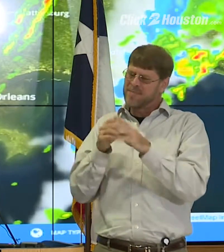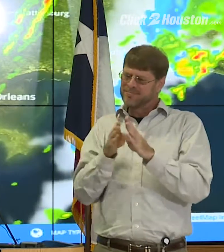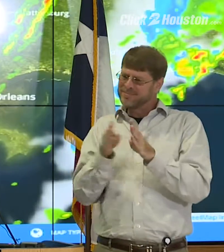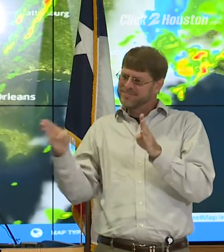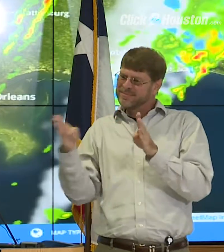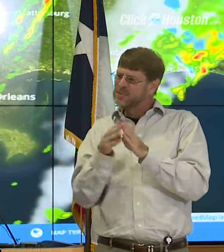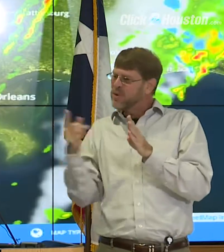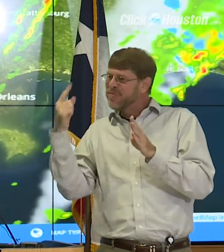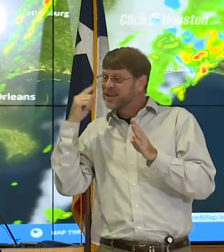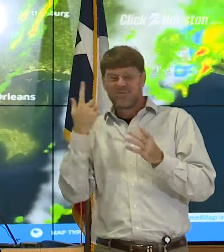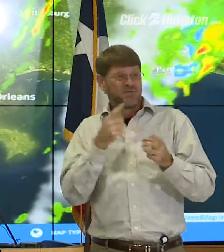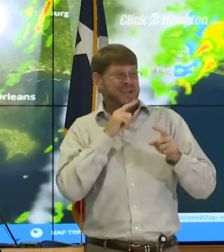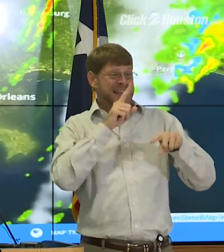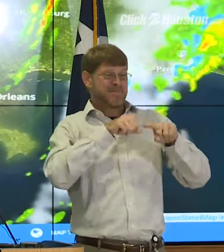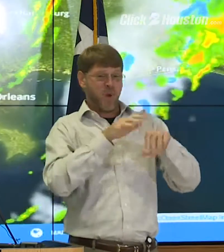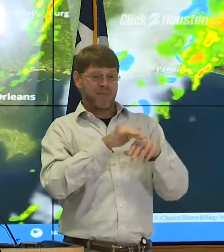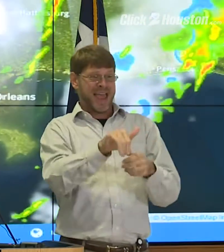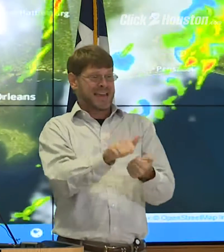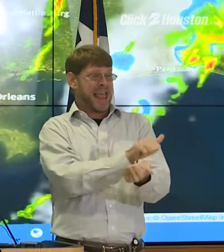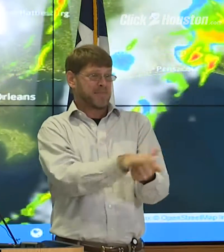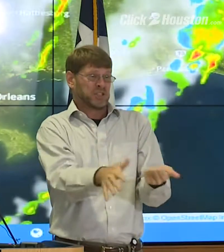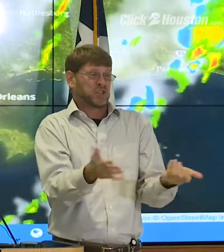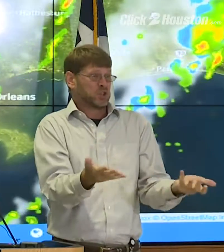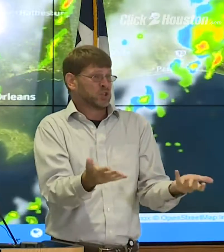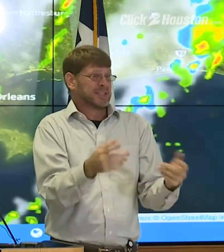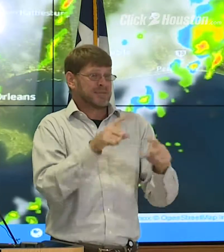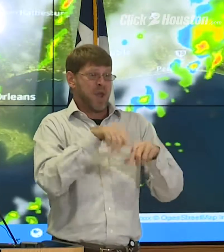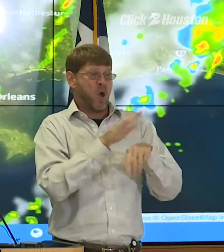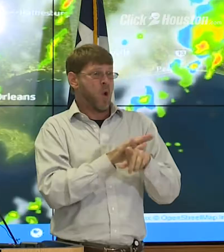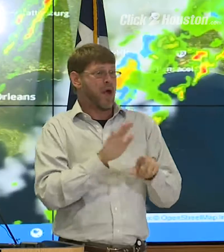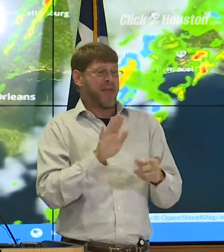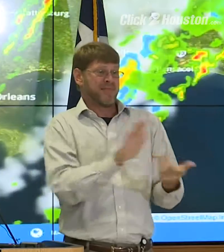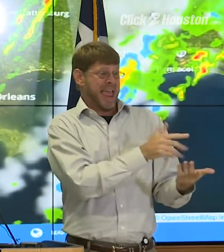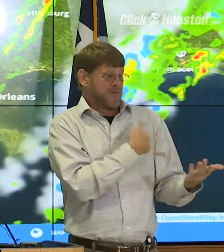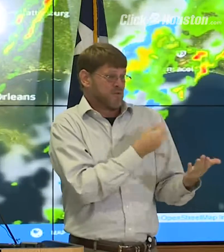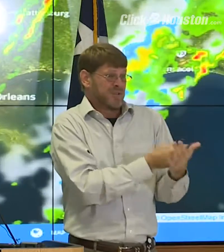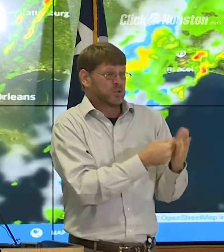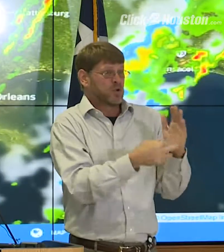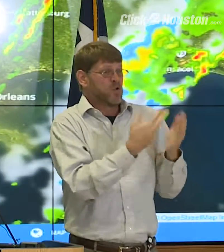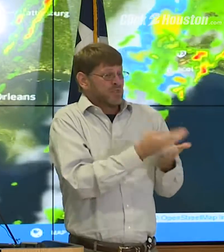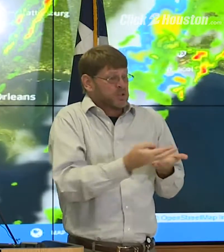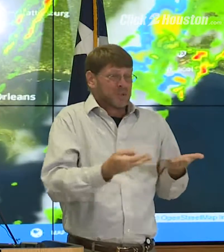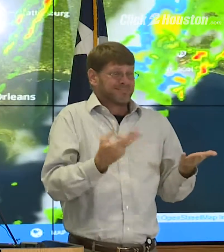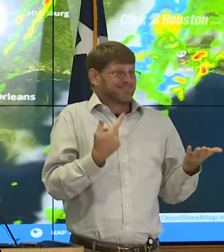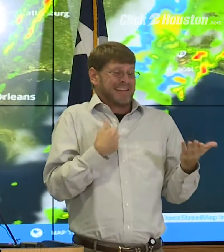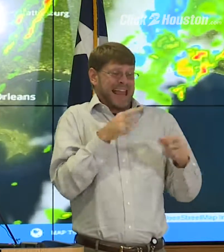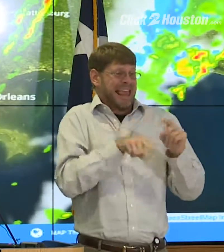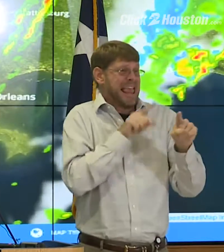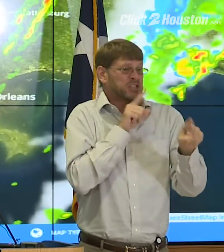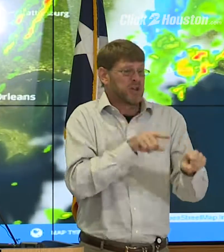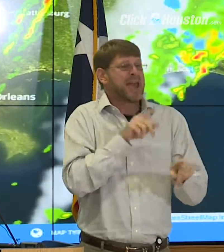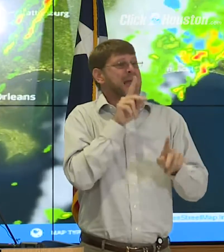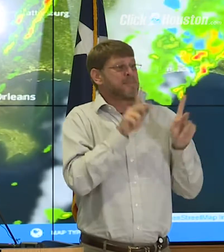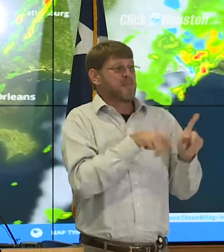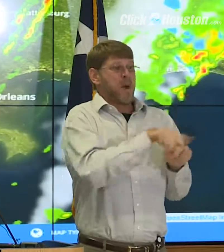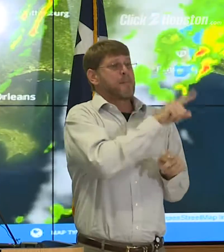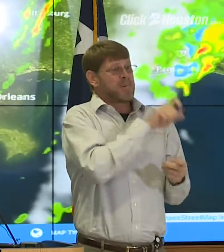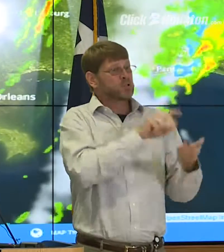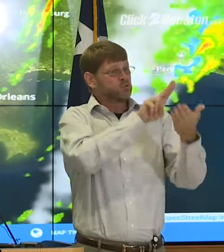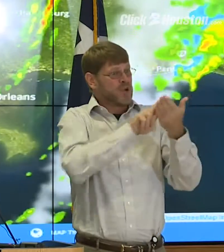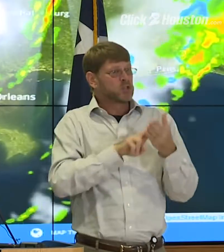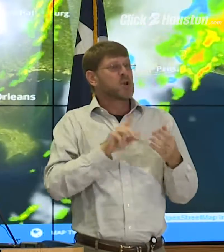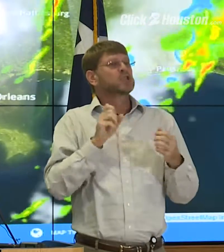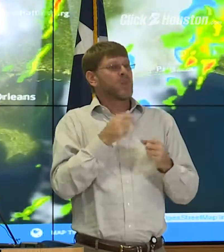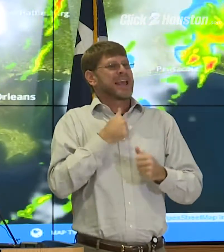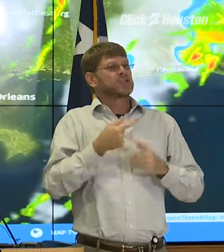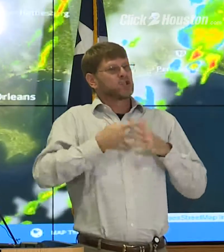going be about. It depends on the damage to their home. It depends on their own resources. Again, I don't have an answer to that. People have to register to begin